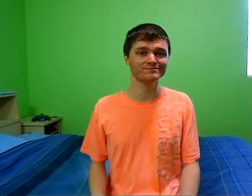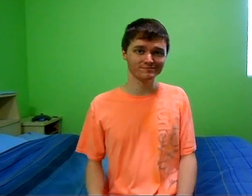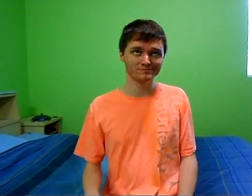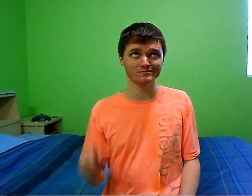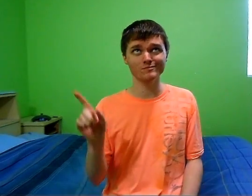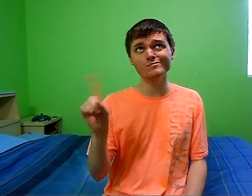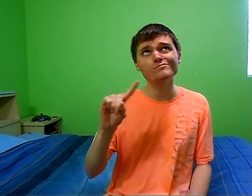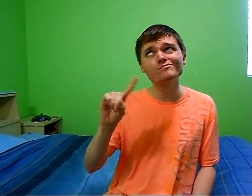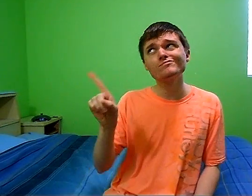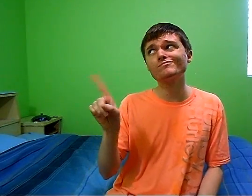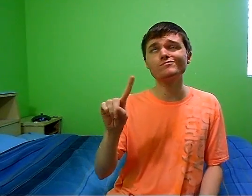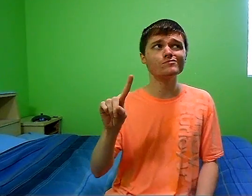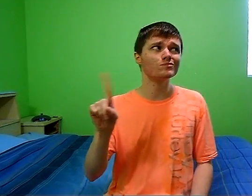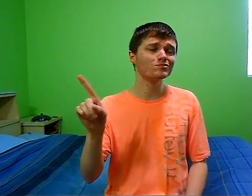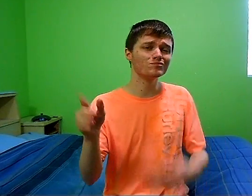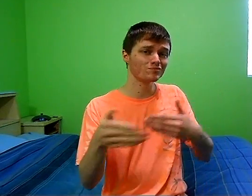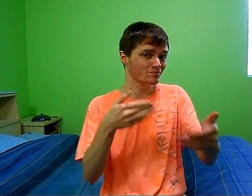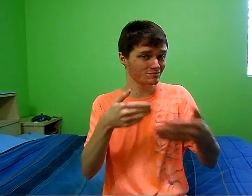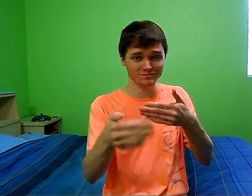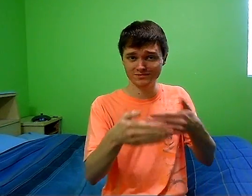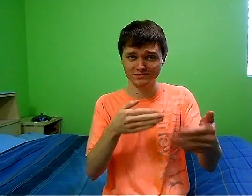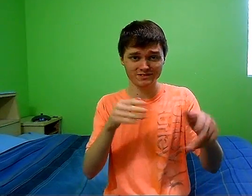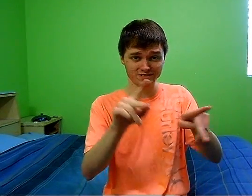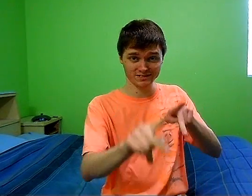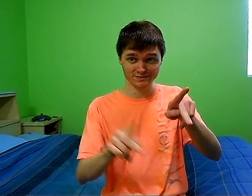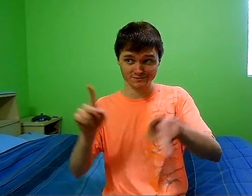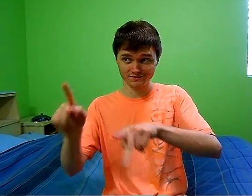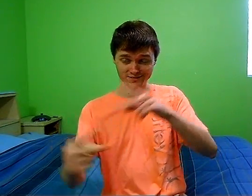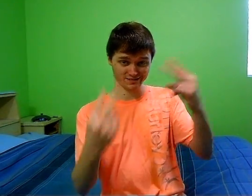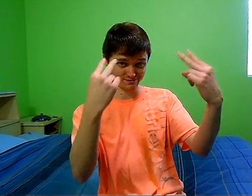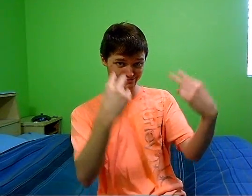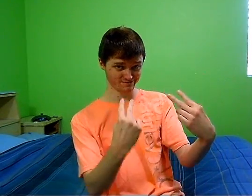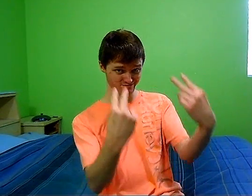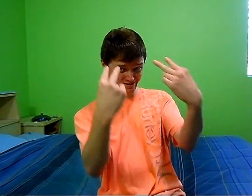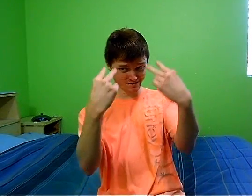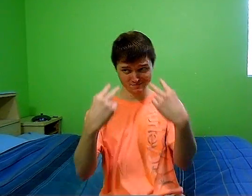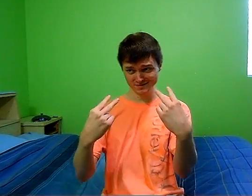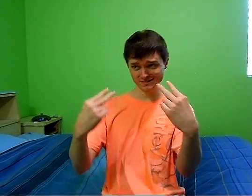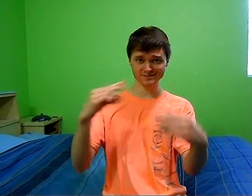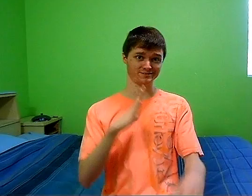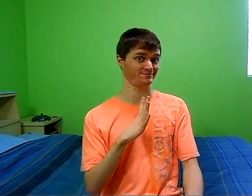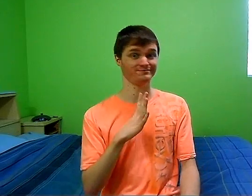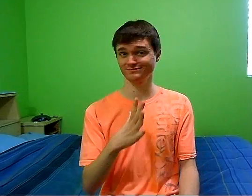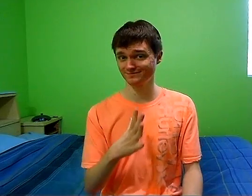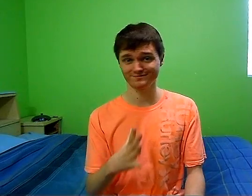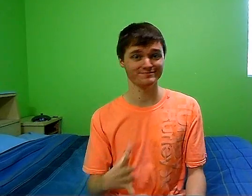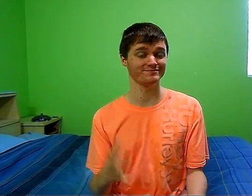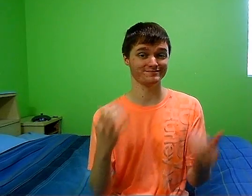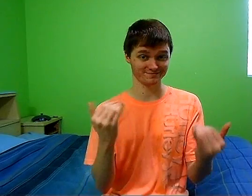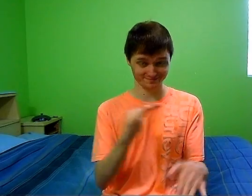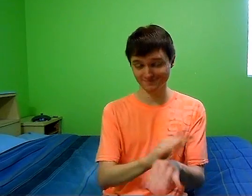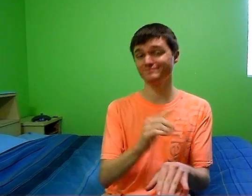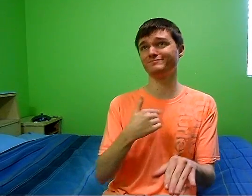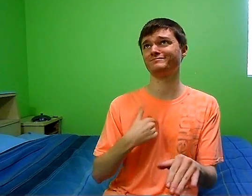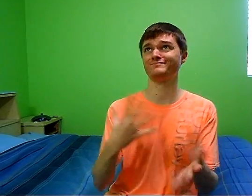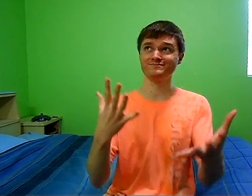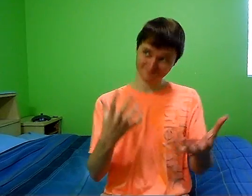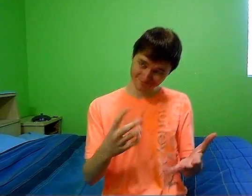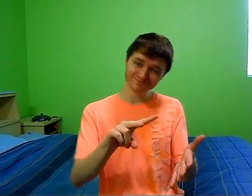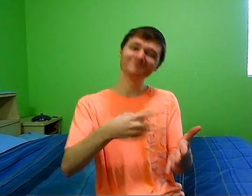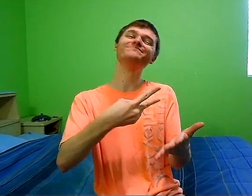It doesn't matter where I don't care if people stare Cause I feel like dancing